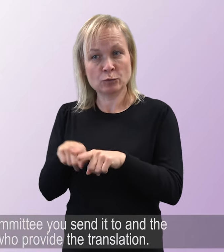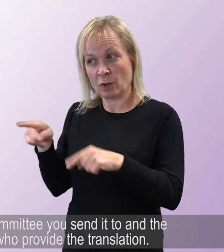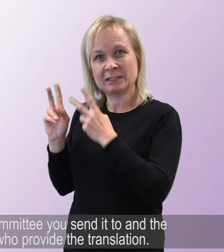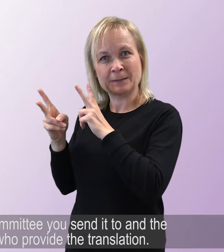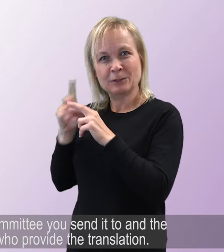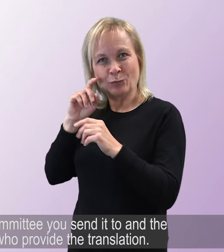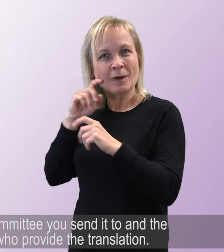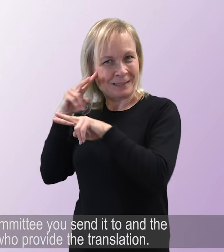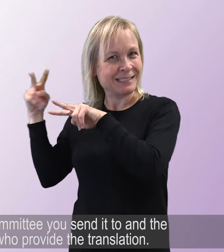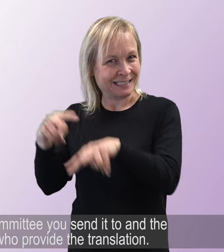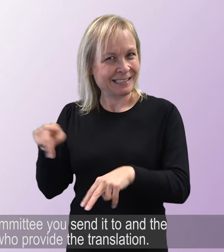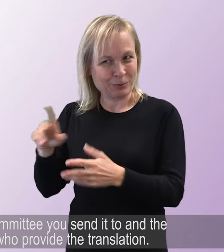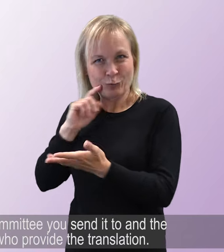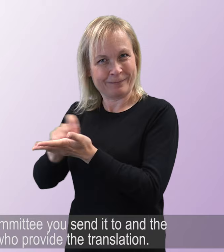the interpreters who provide the translation.